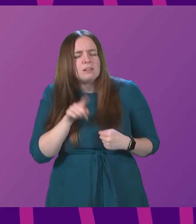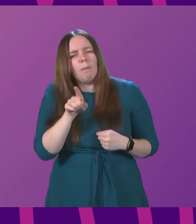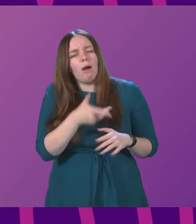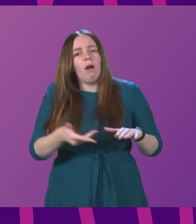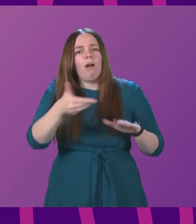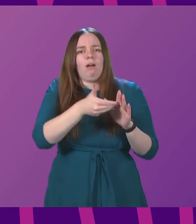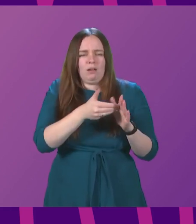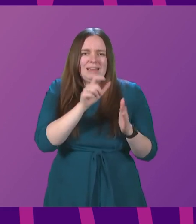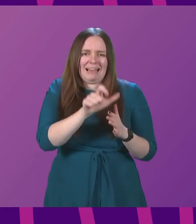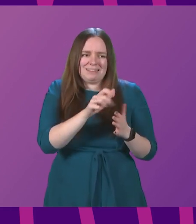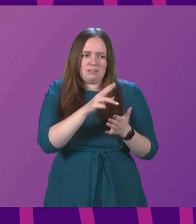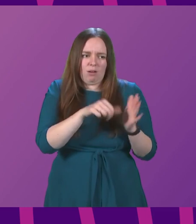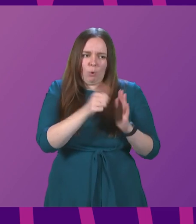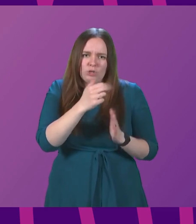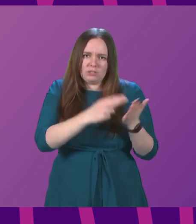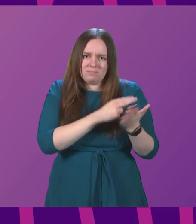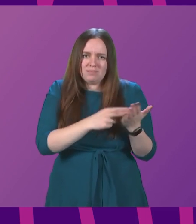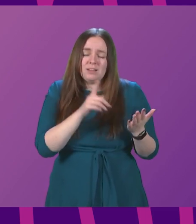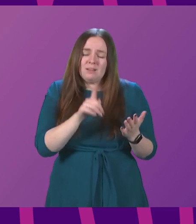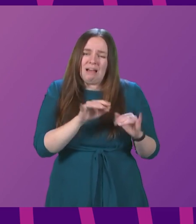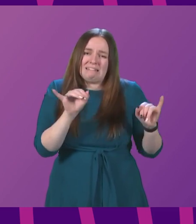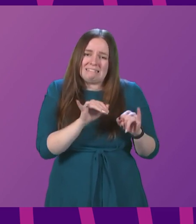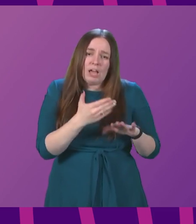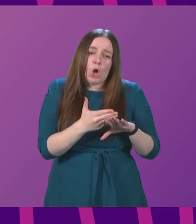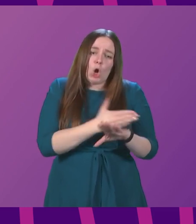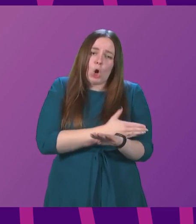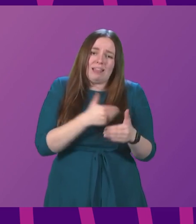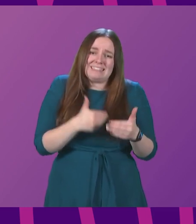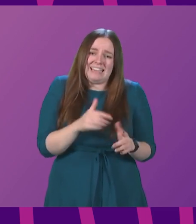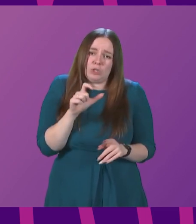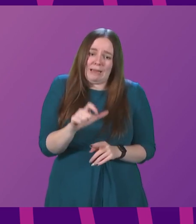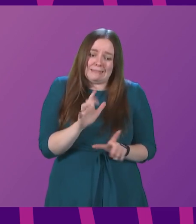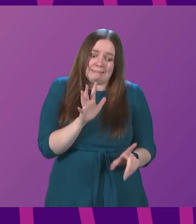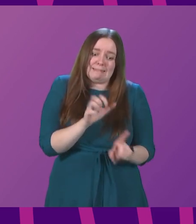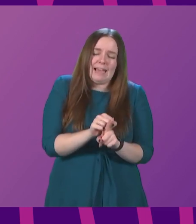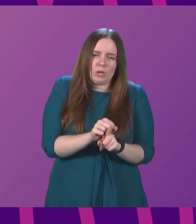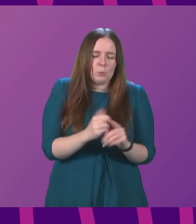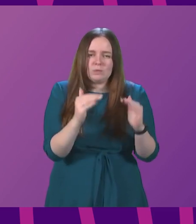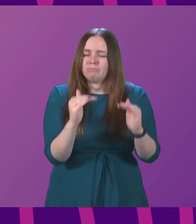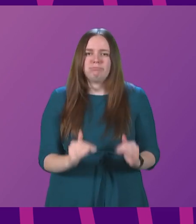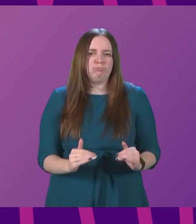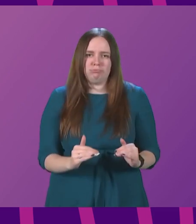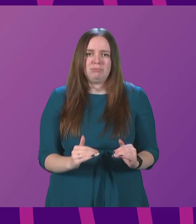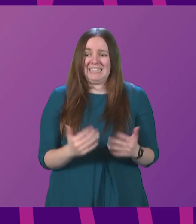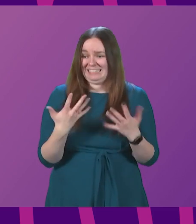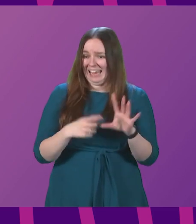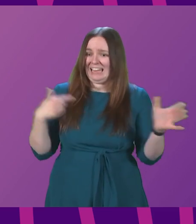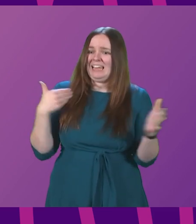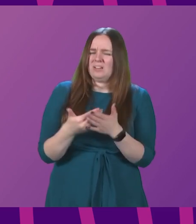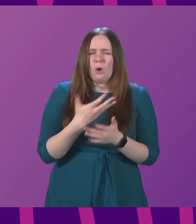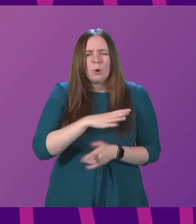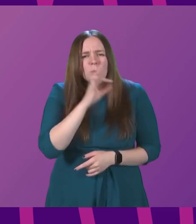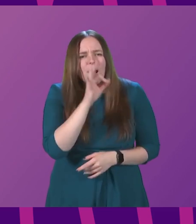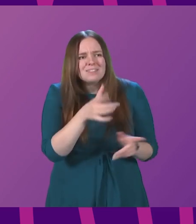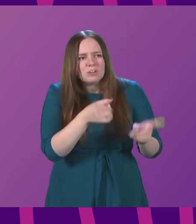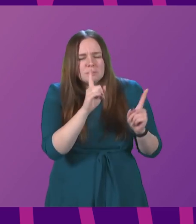operations have been cancelled. Tragically, diagnoses of early-stage cancer in Scotland have fallen to the lowest levels in a decade. Can I ask the